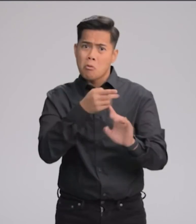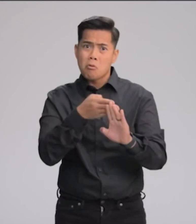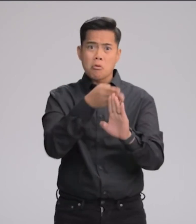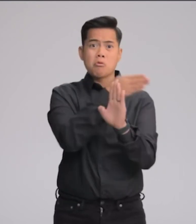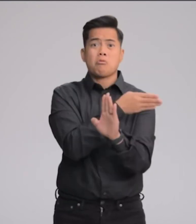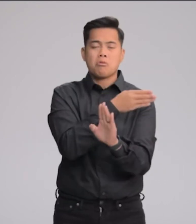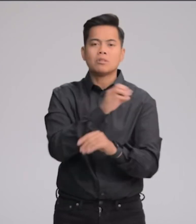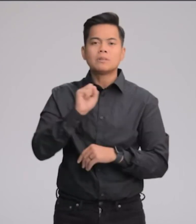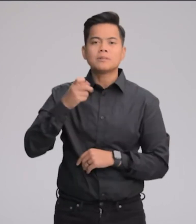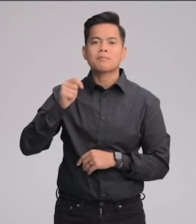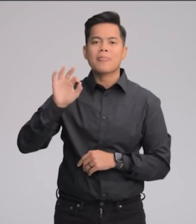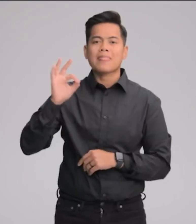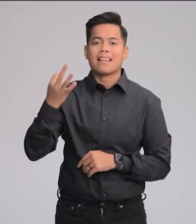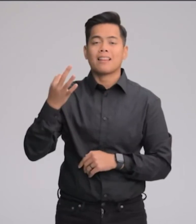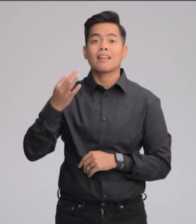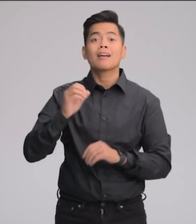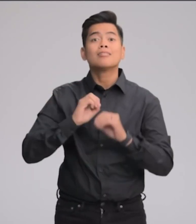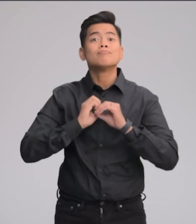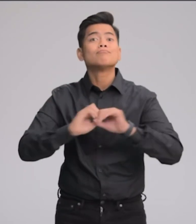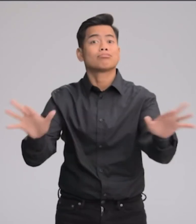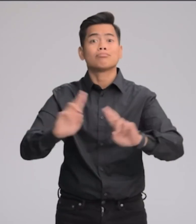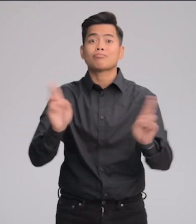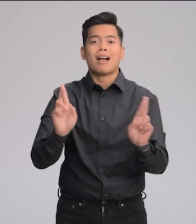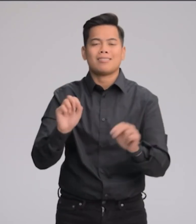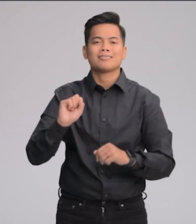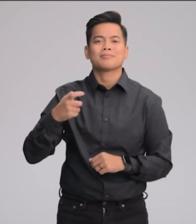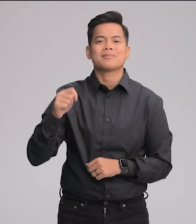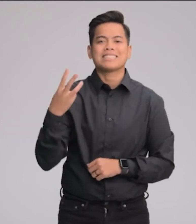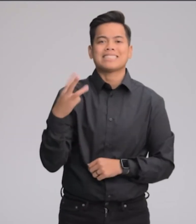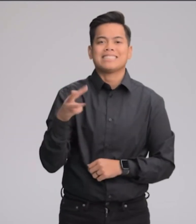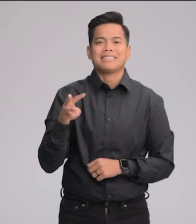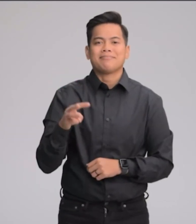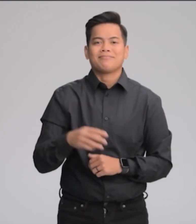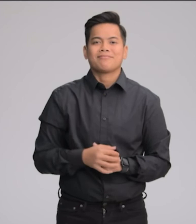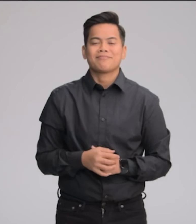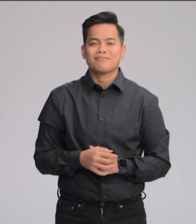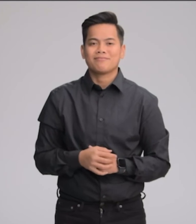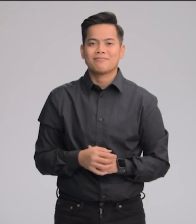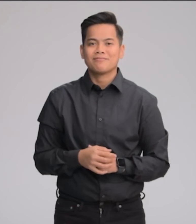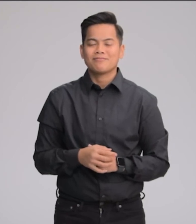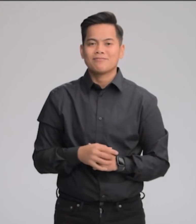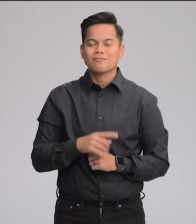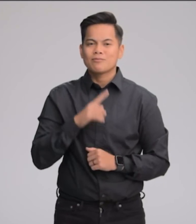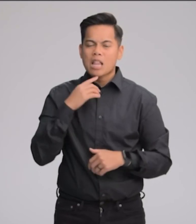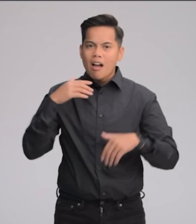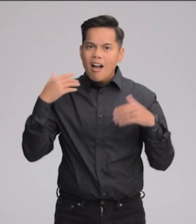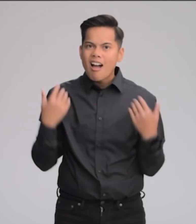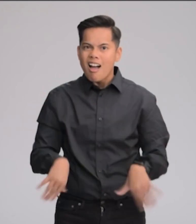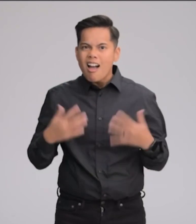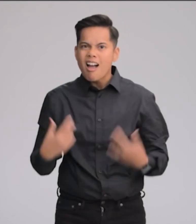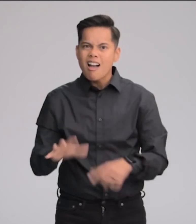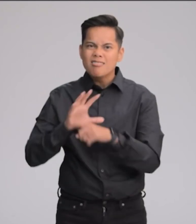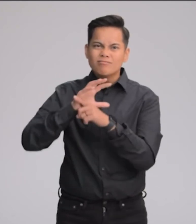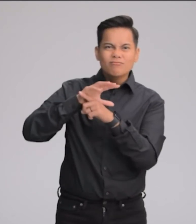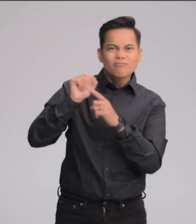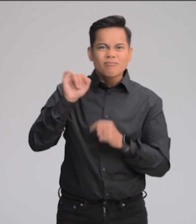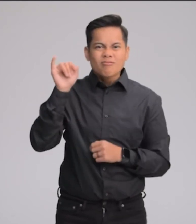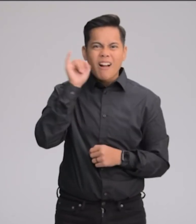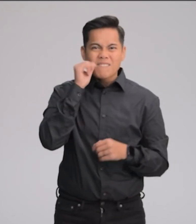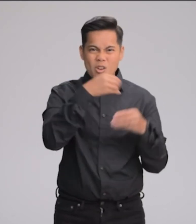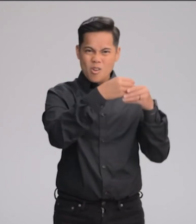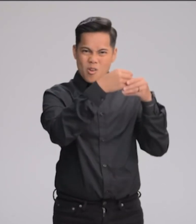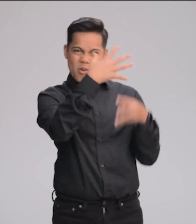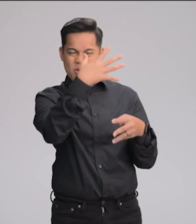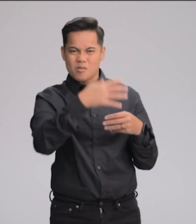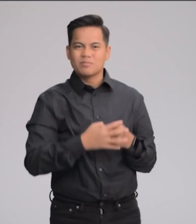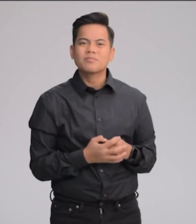models on September 9th, and they will be available on September 16th. This is our most incredible iPhone lineup